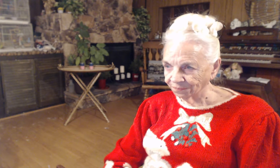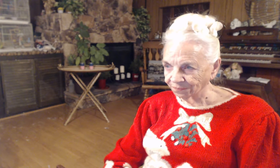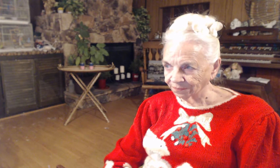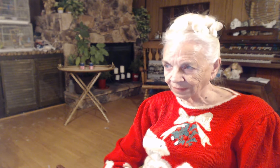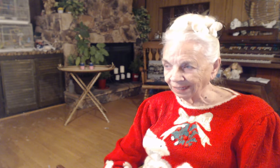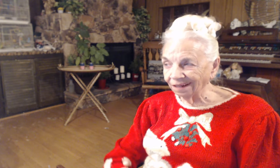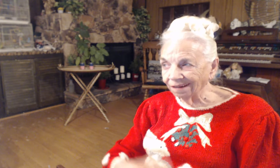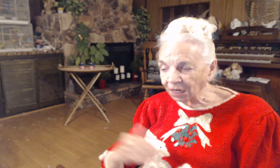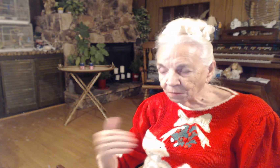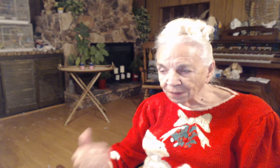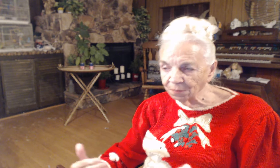A lot of people.